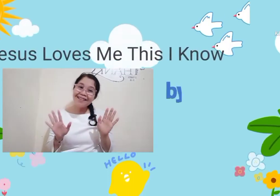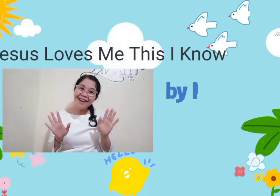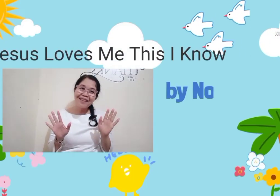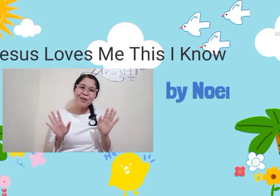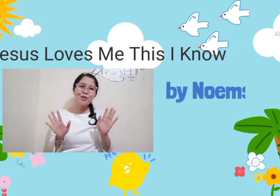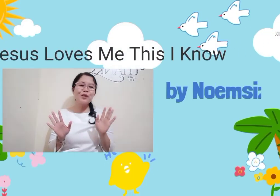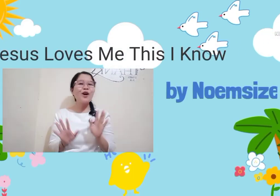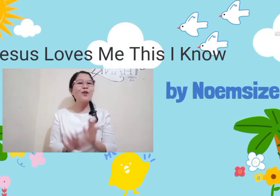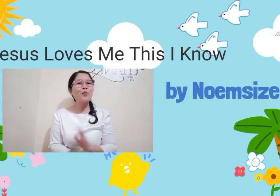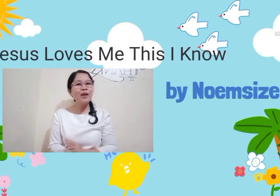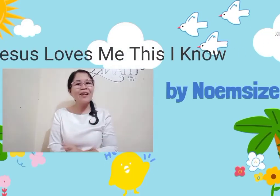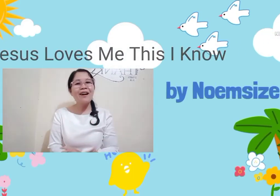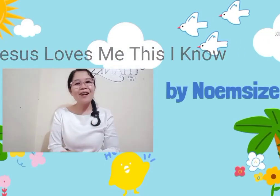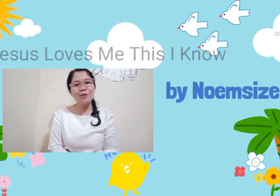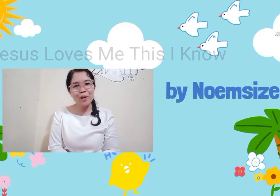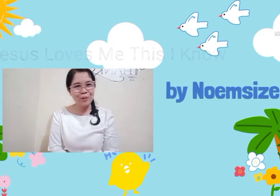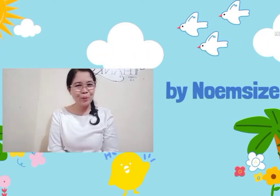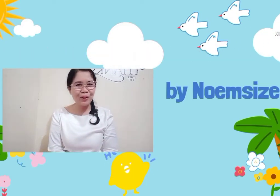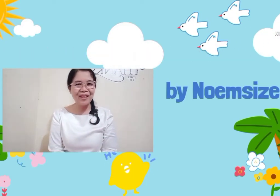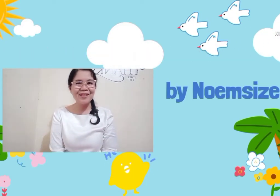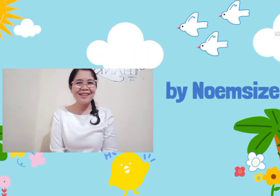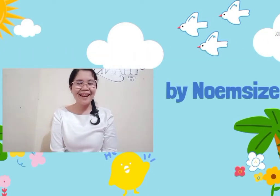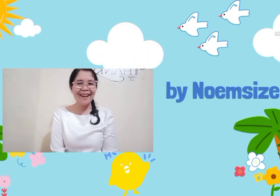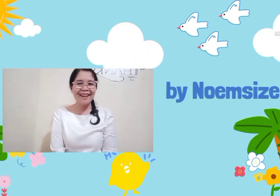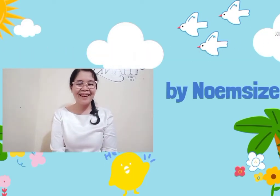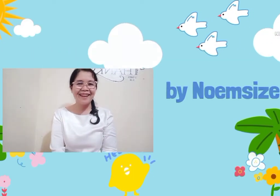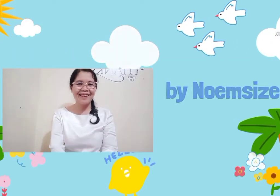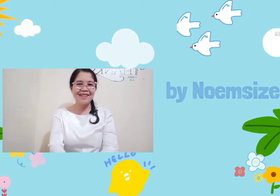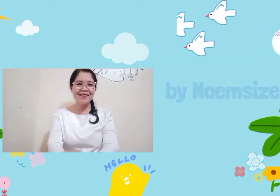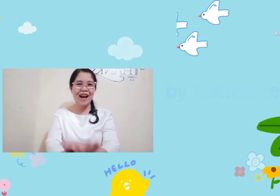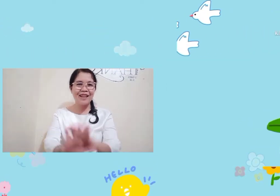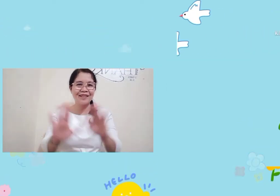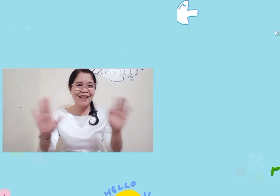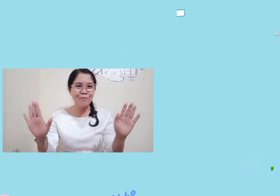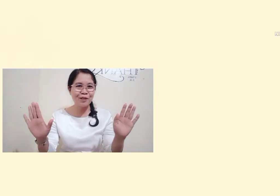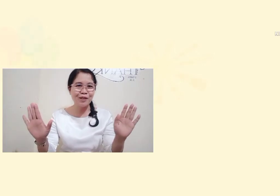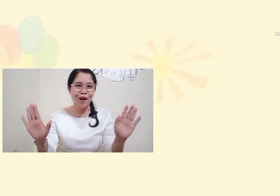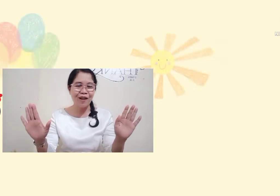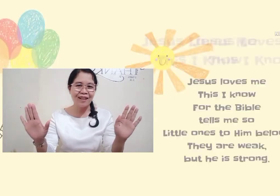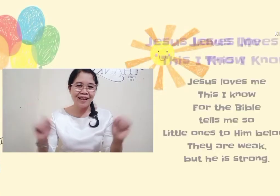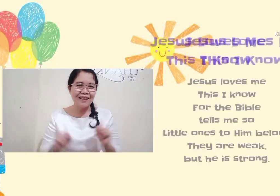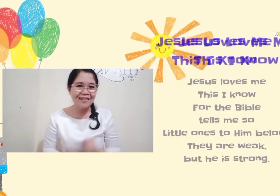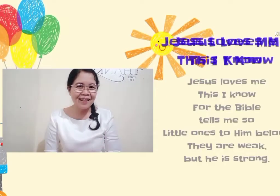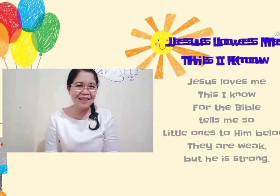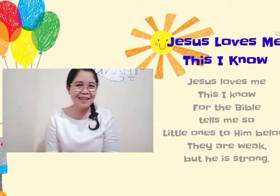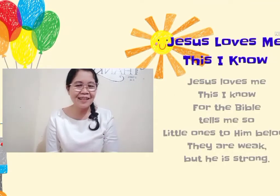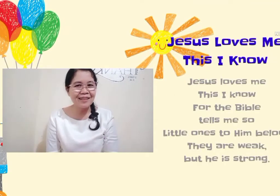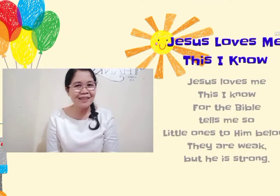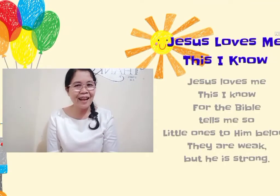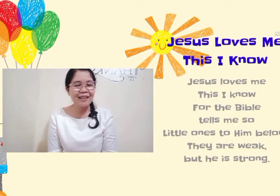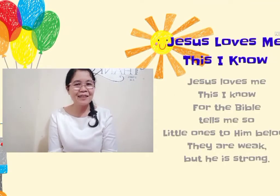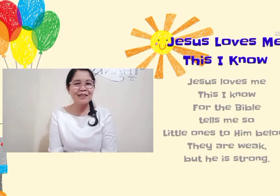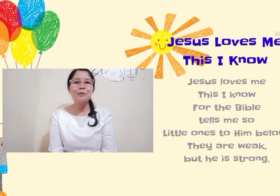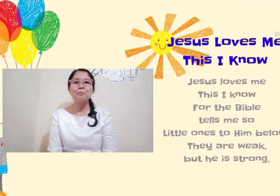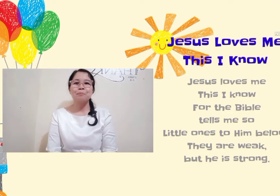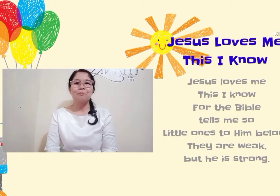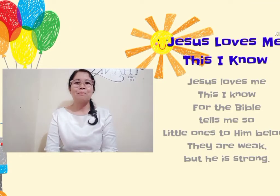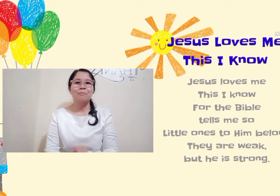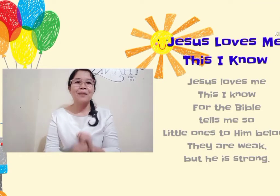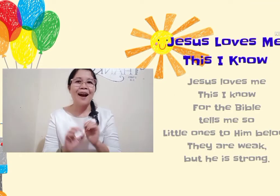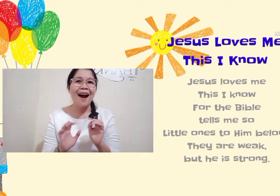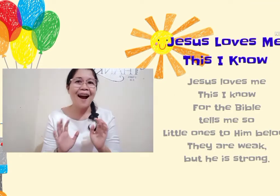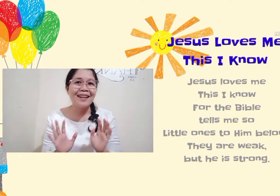Another song we are going to learn today is a depth song. This is entitled,